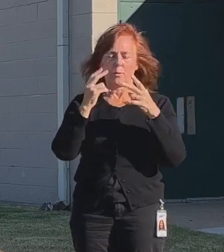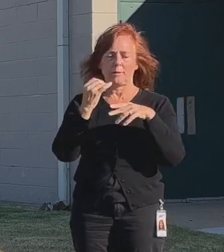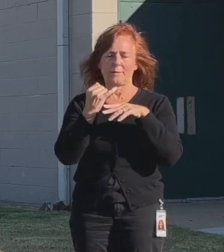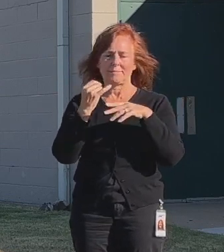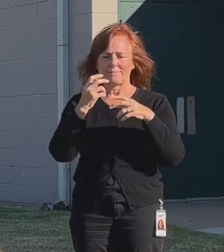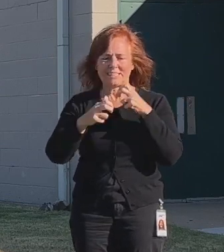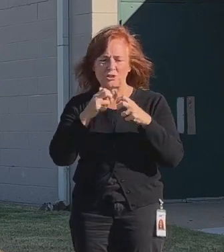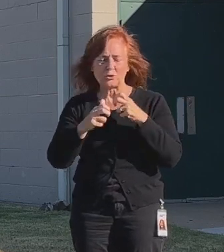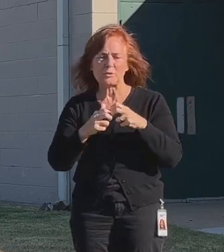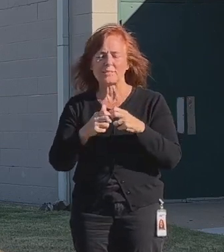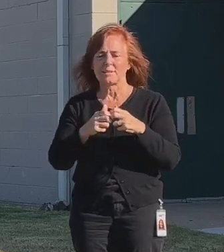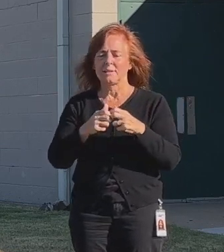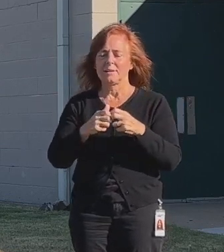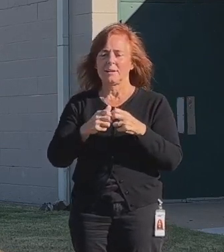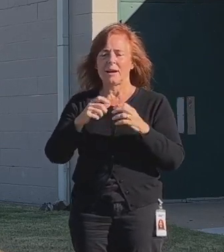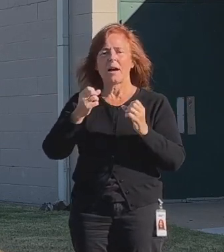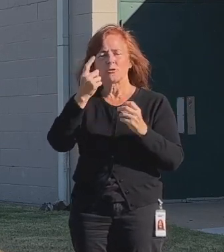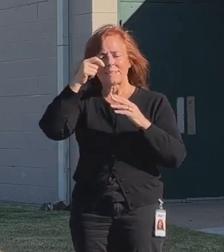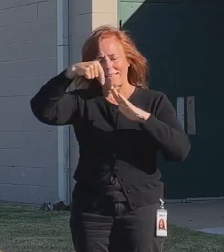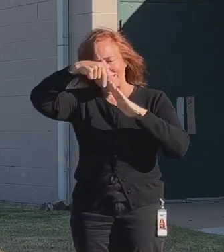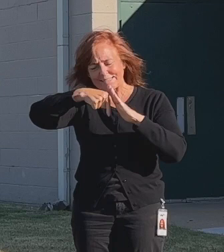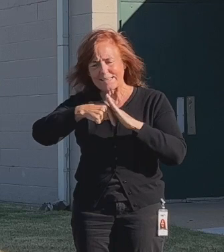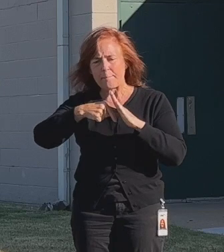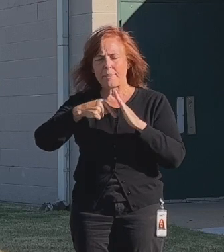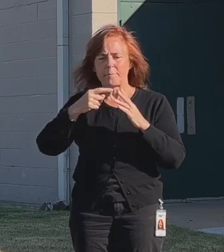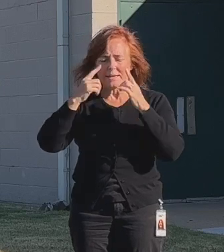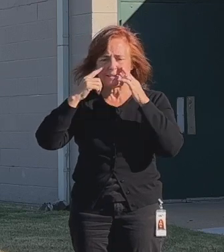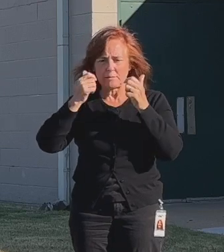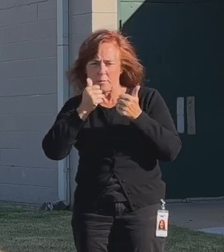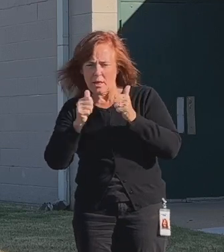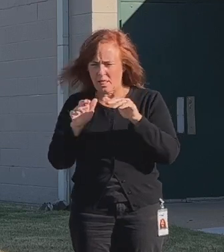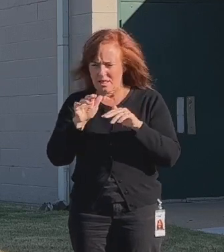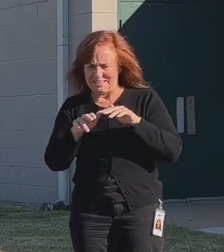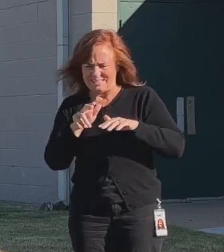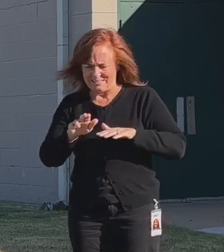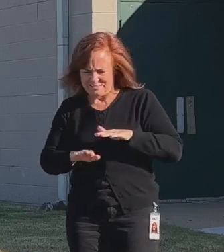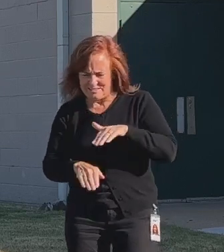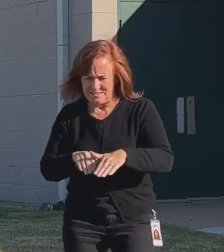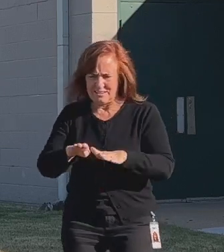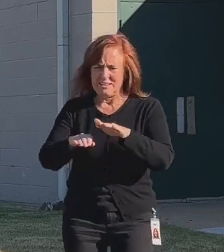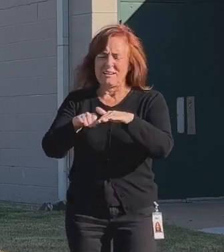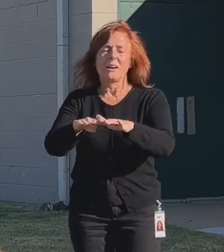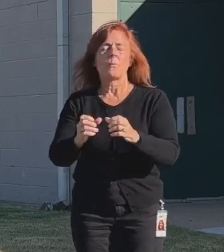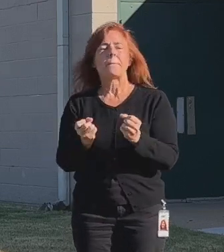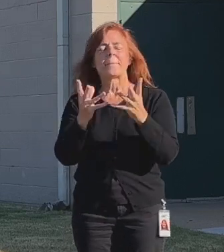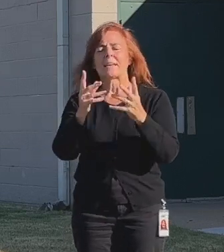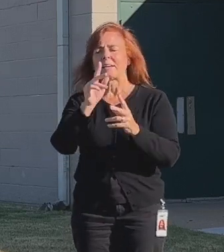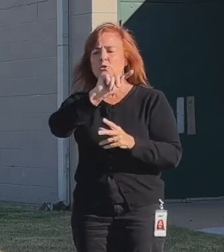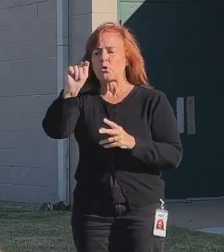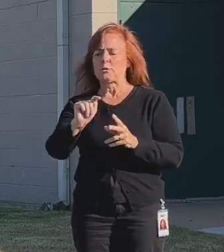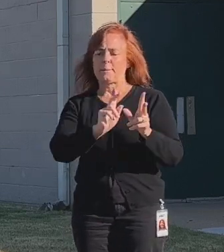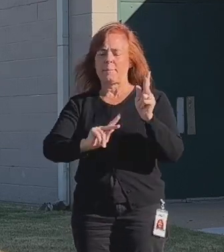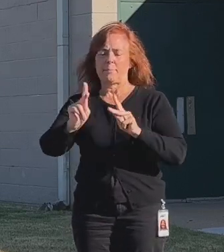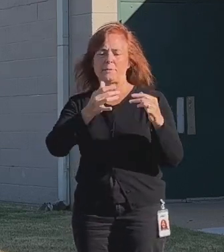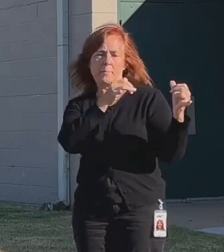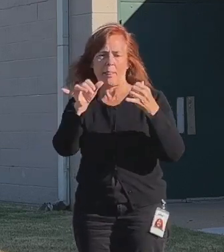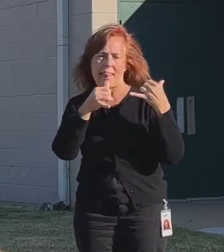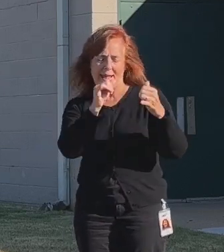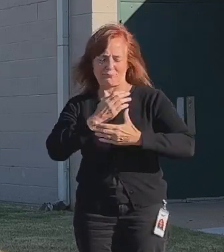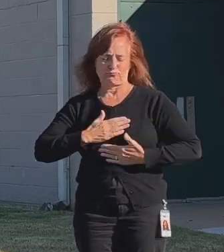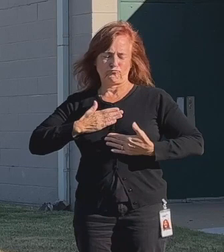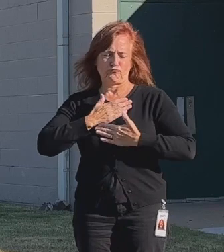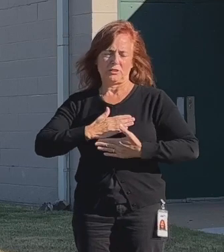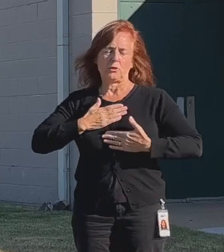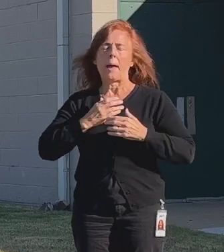understand depth better. We want as many Tulsans as possible to be able to play and enjoy